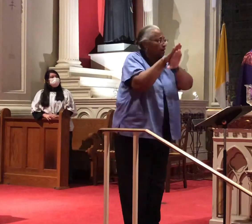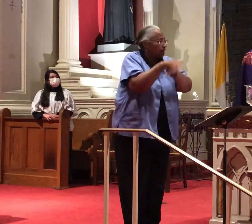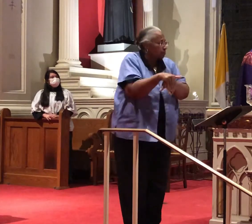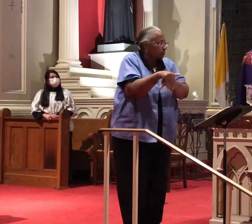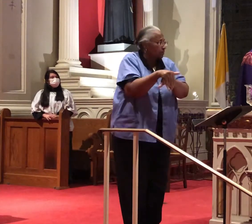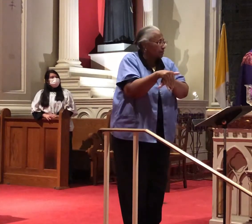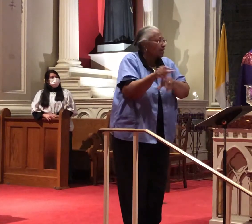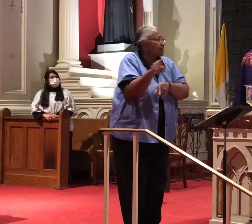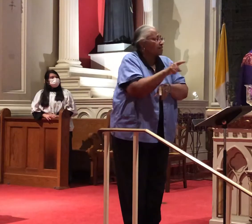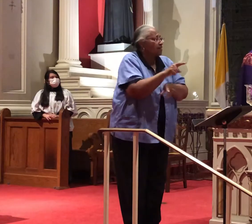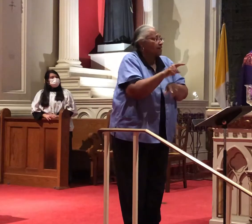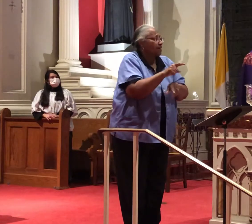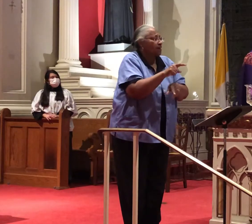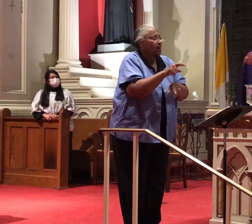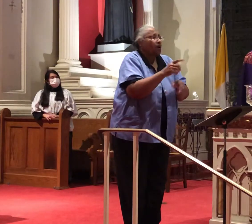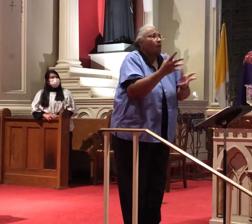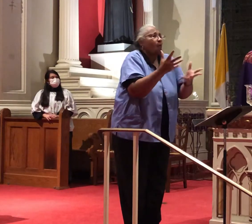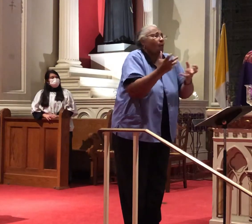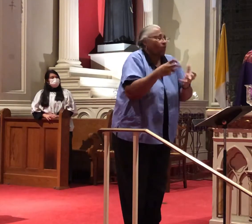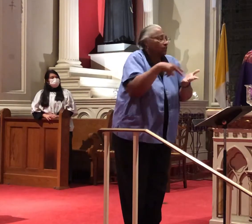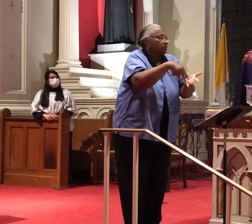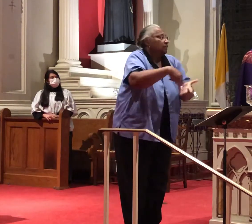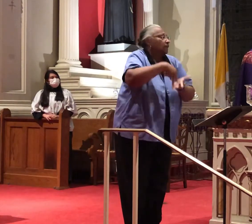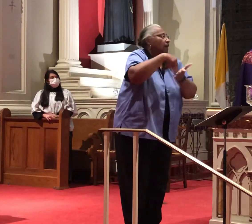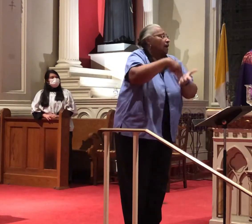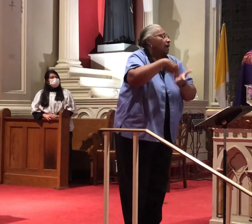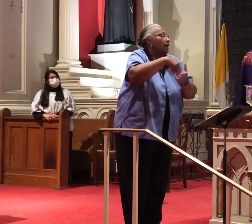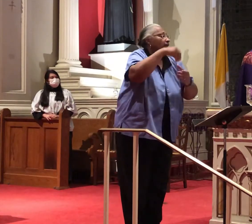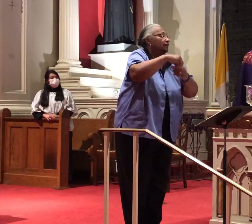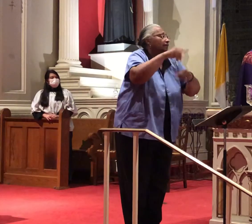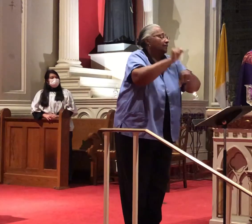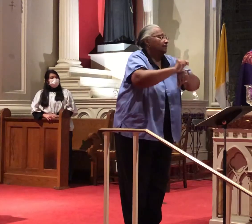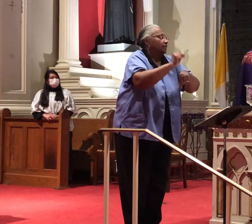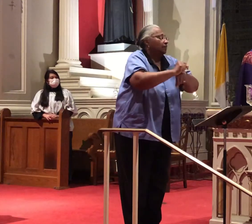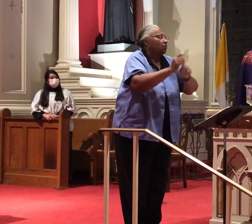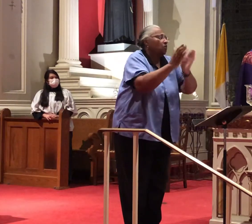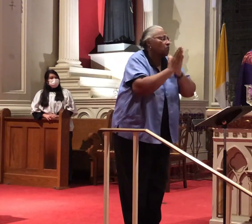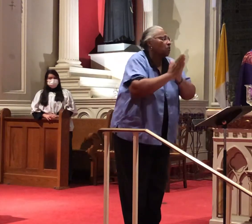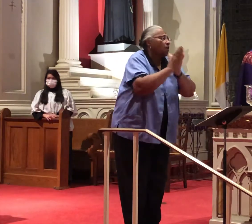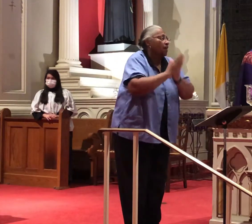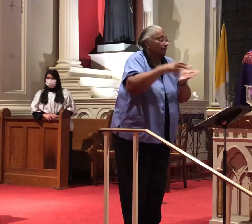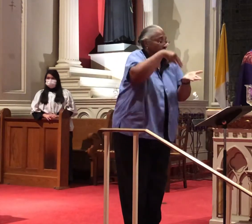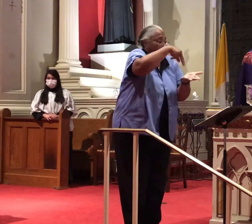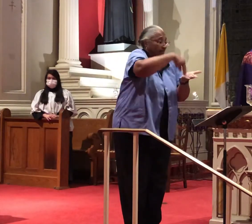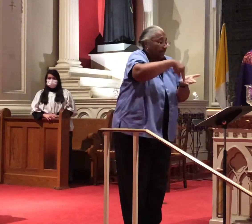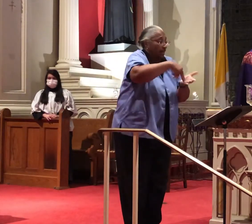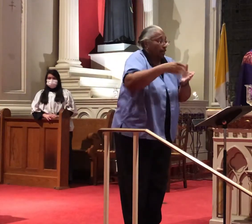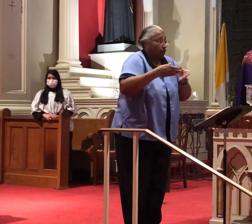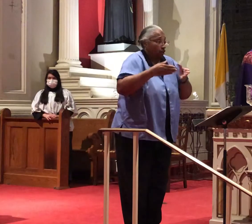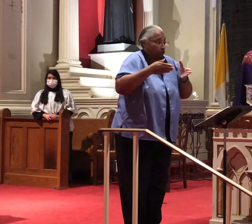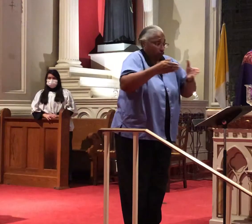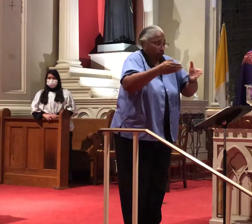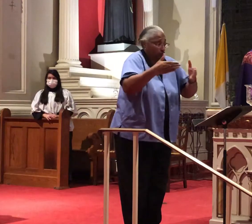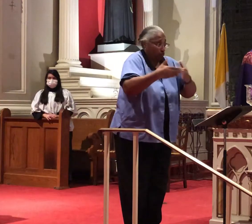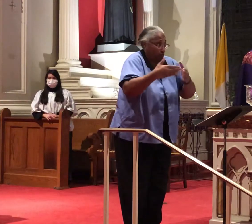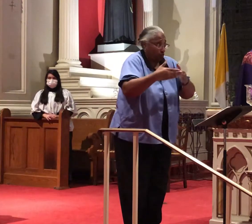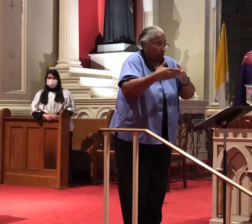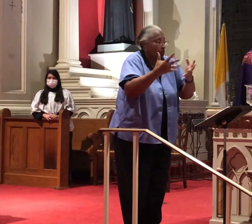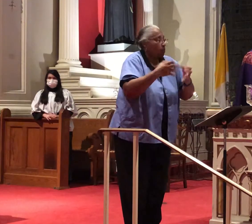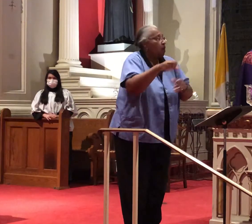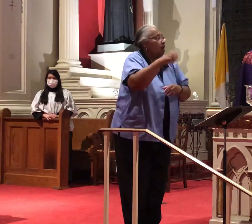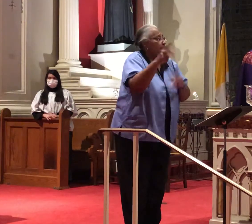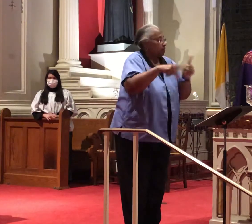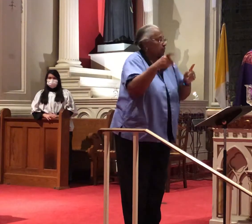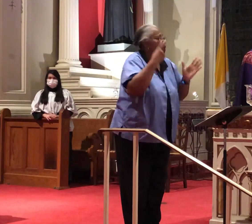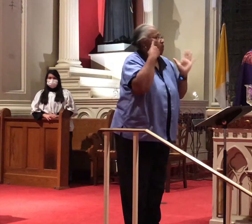who love to stand and pray in the synagogues and on street corners, so that others may see